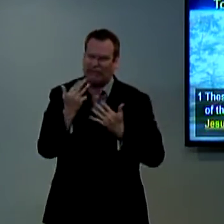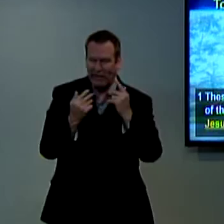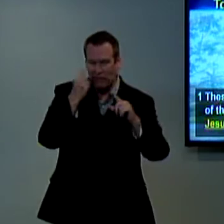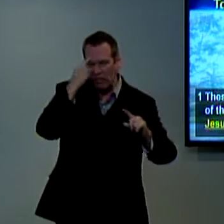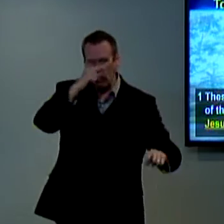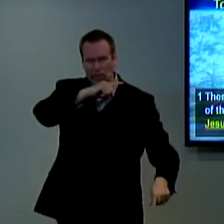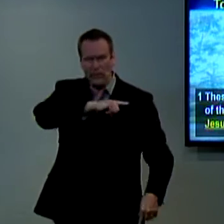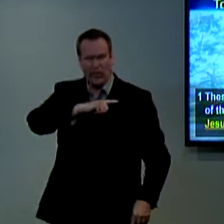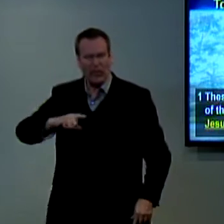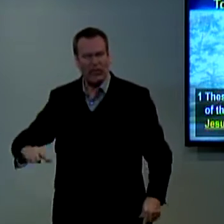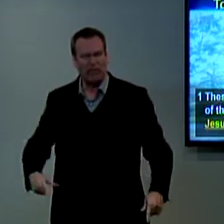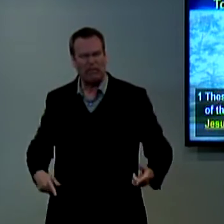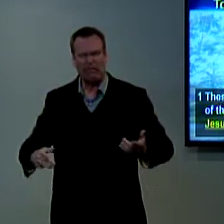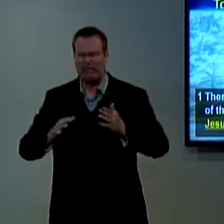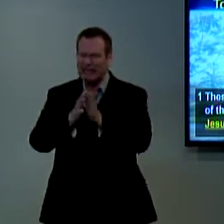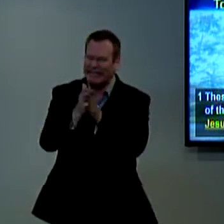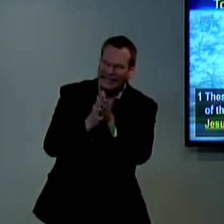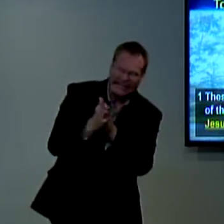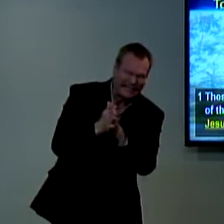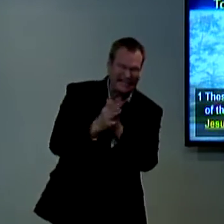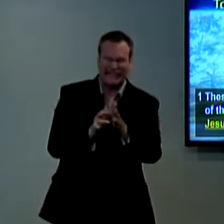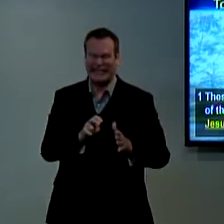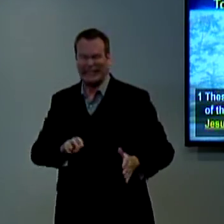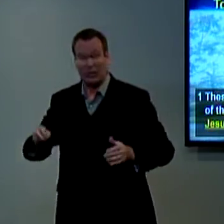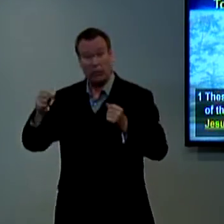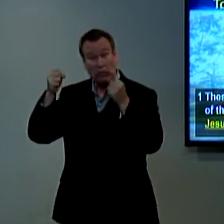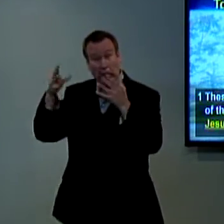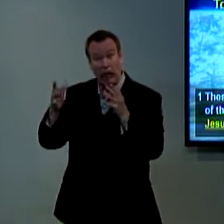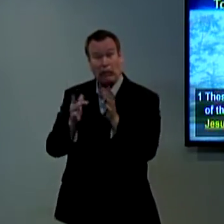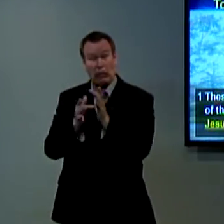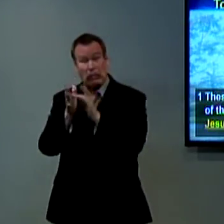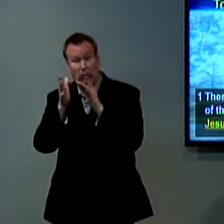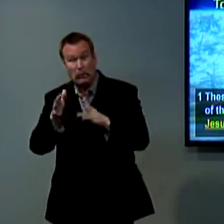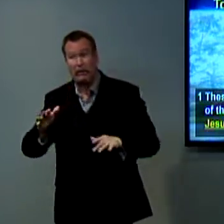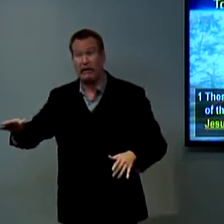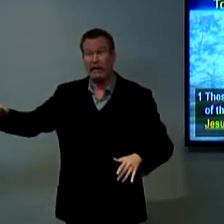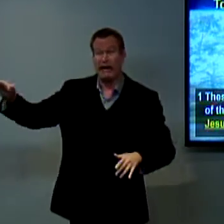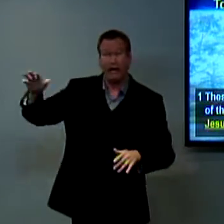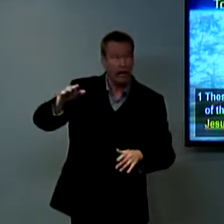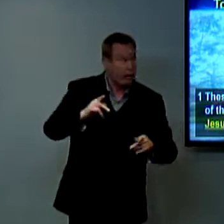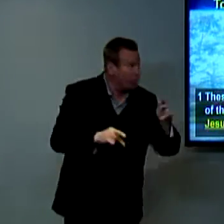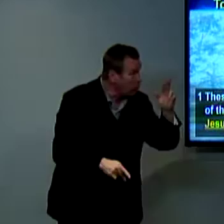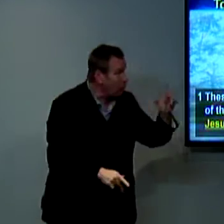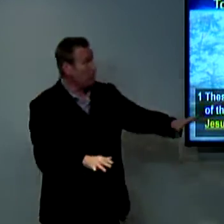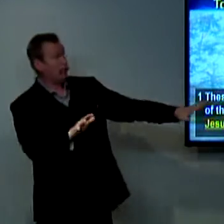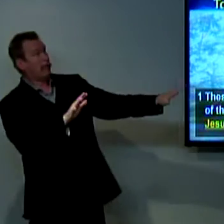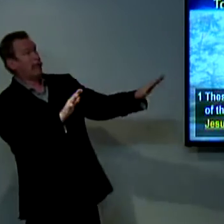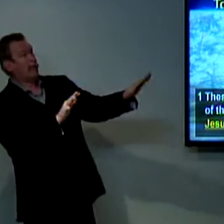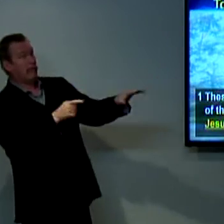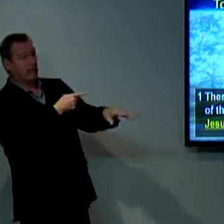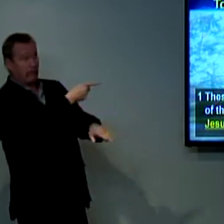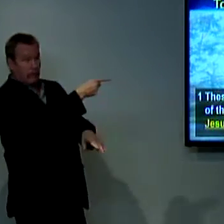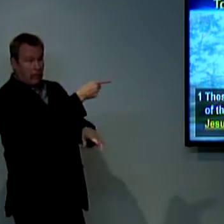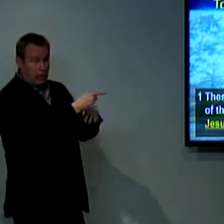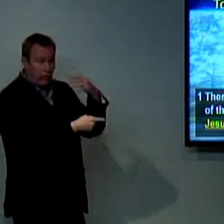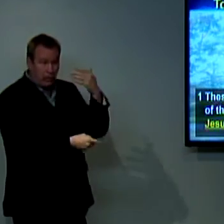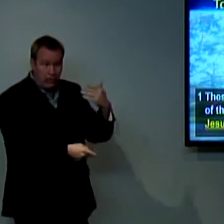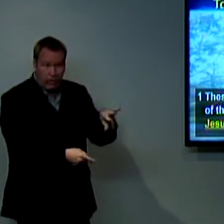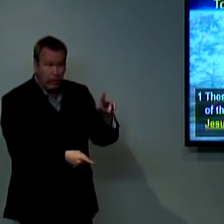his heart was on fire for the Lord and he preached and he was so zealous about it. In fact people were like stunned by this because